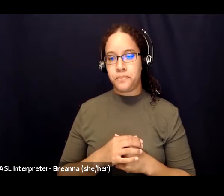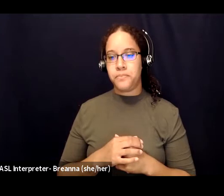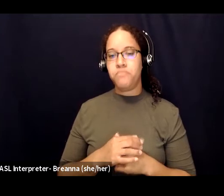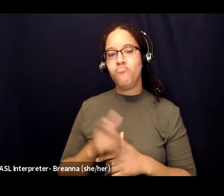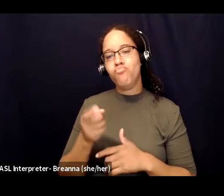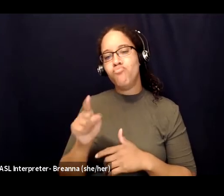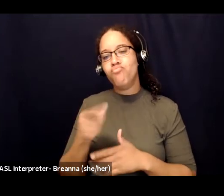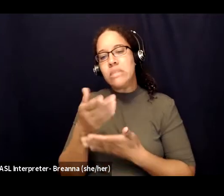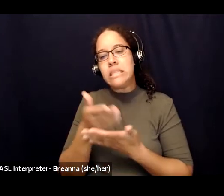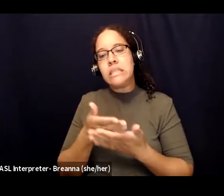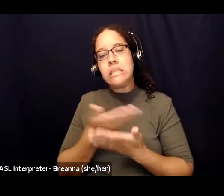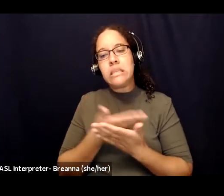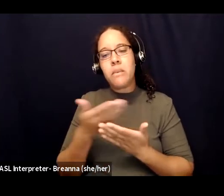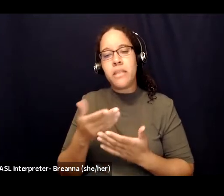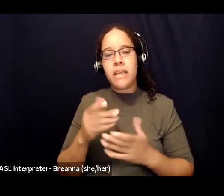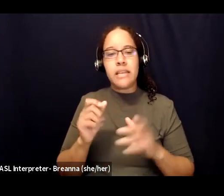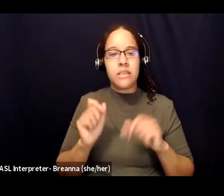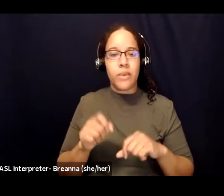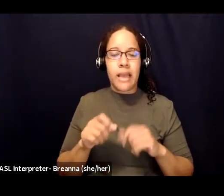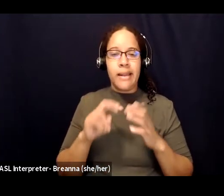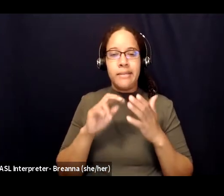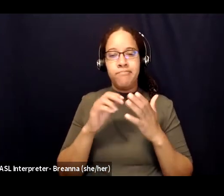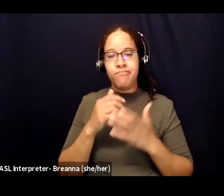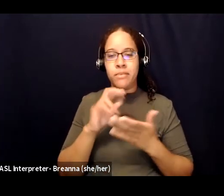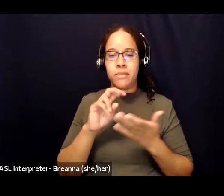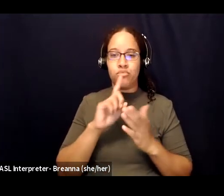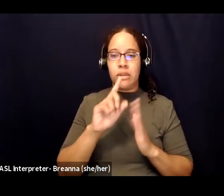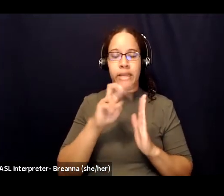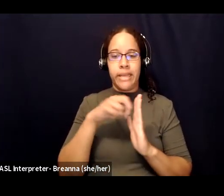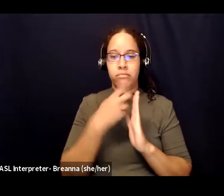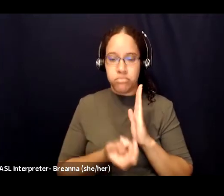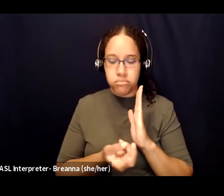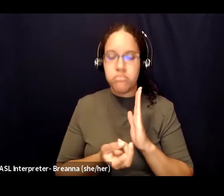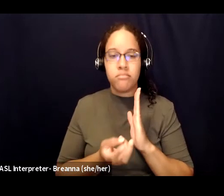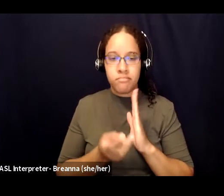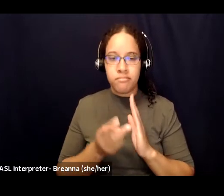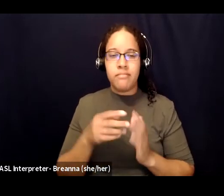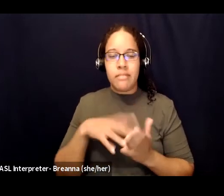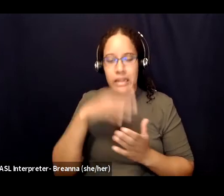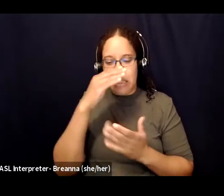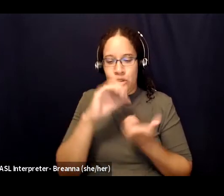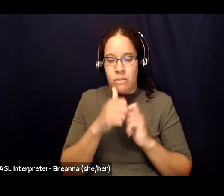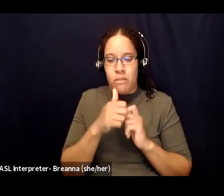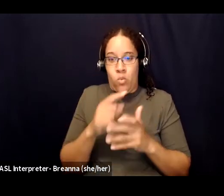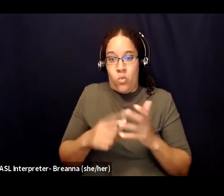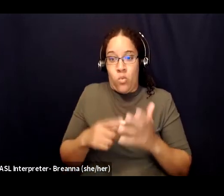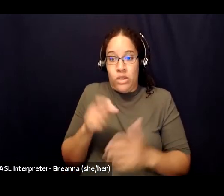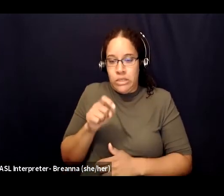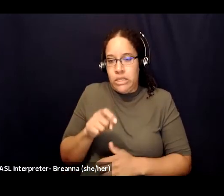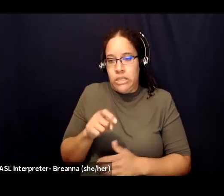to just dive into that space and learn more about what you might need at this time and what